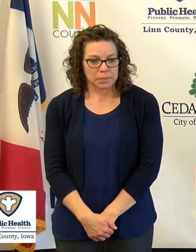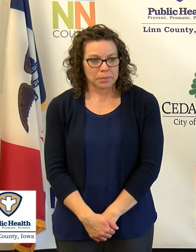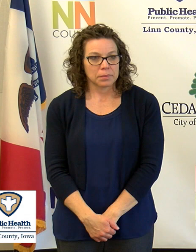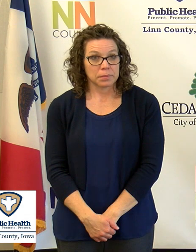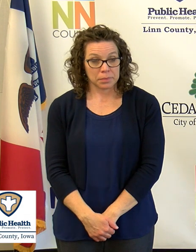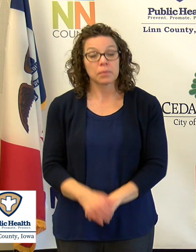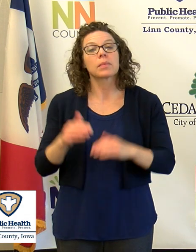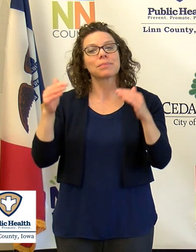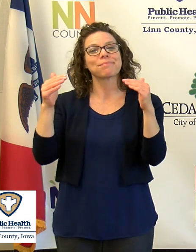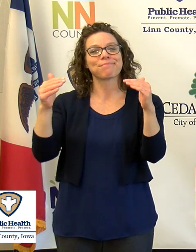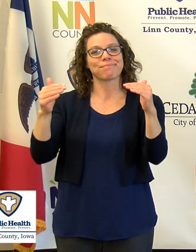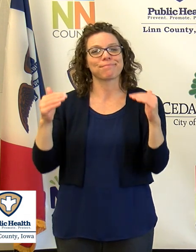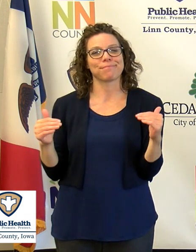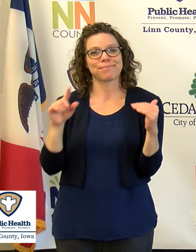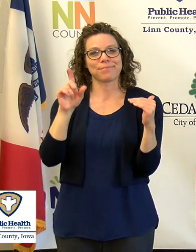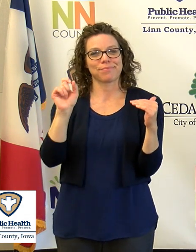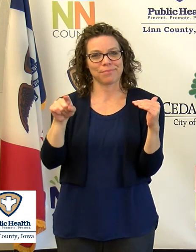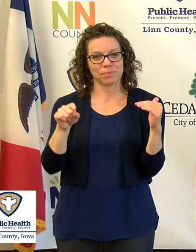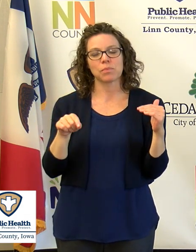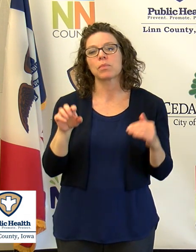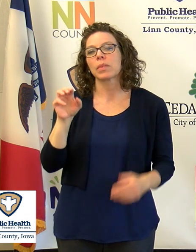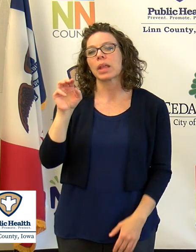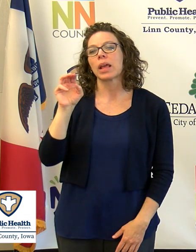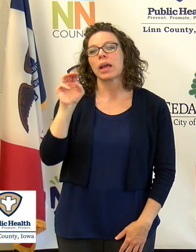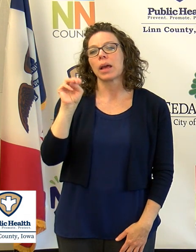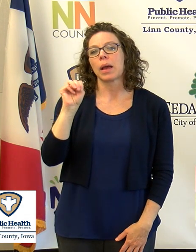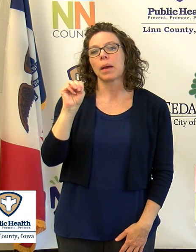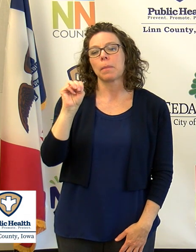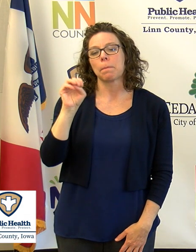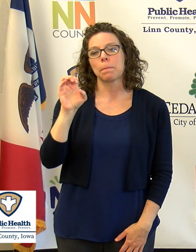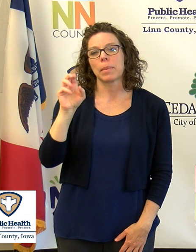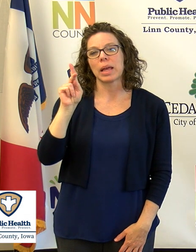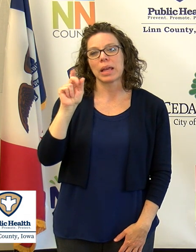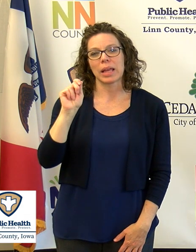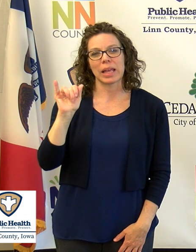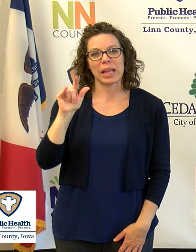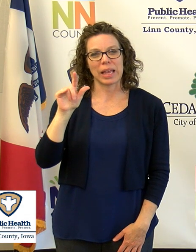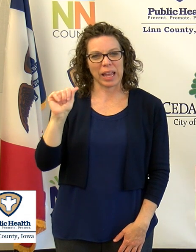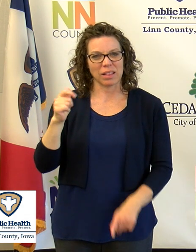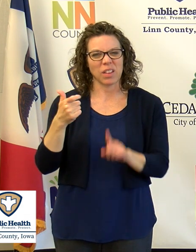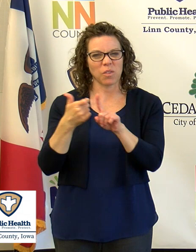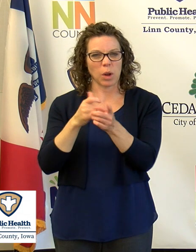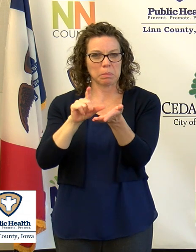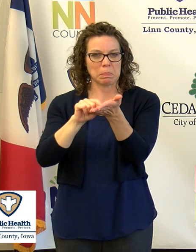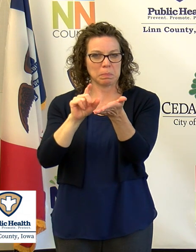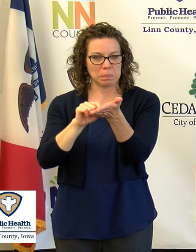Okay, our next question comes from Michaela Ram at the Gazette. Michaela, go ahead with your question.